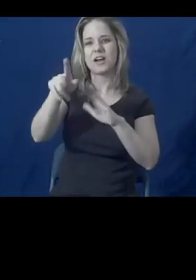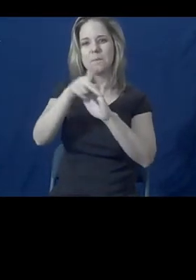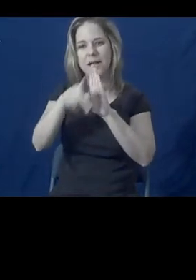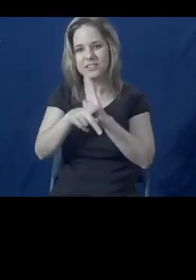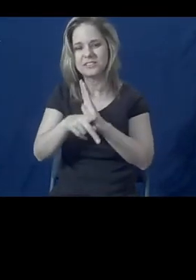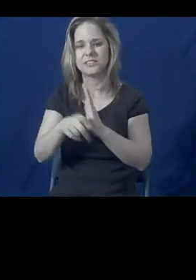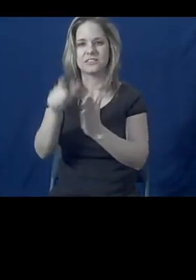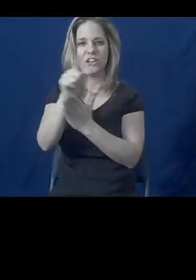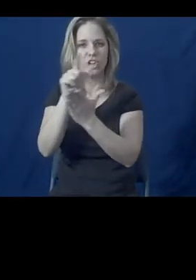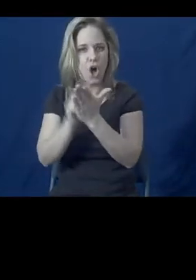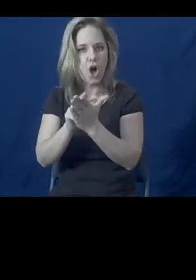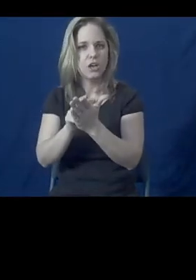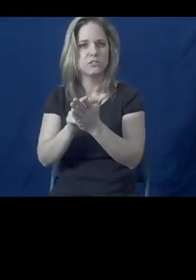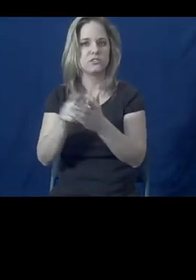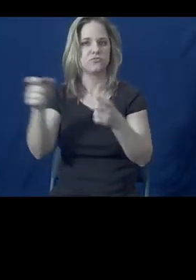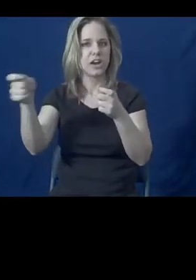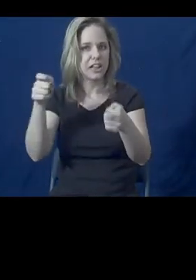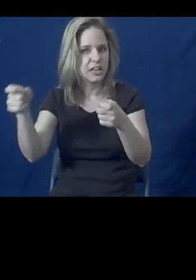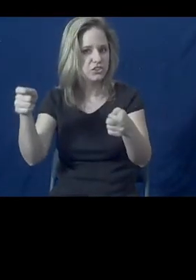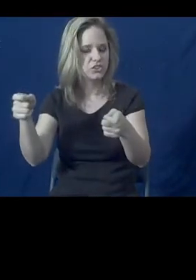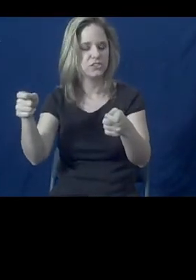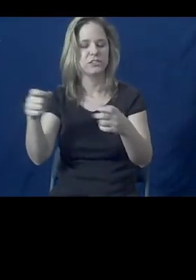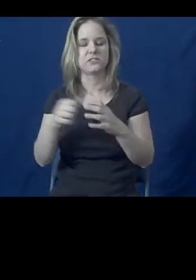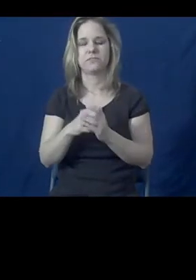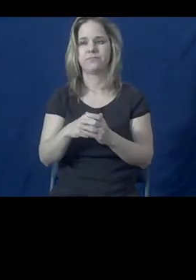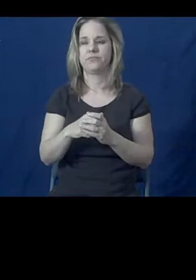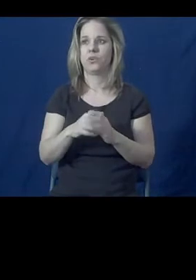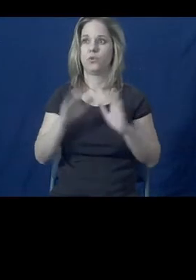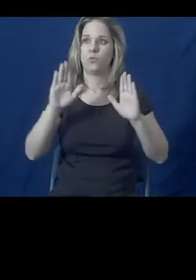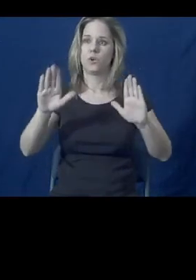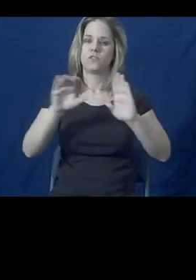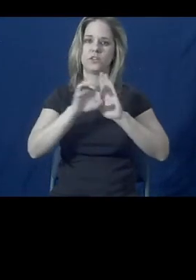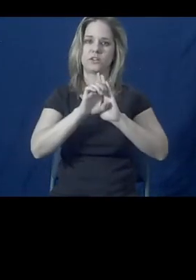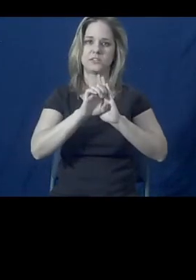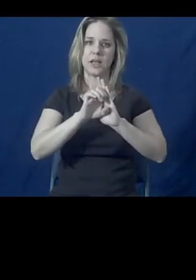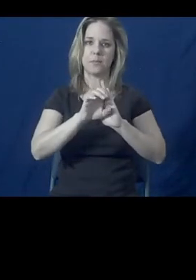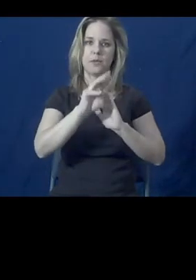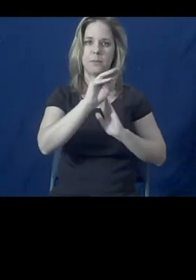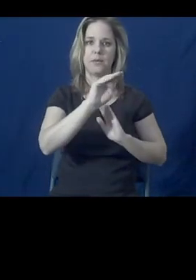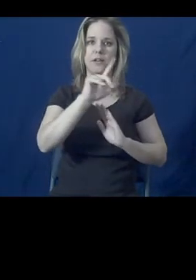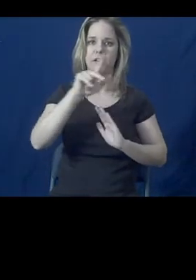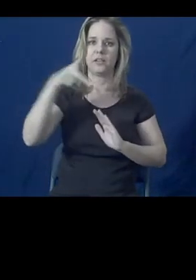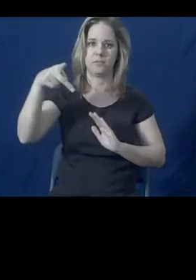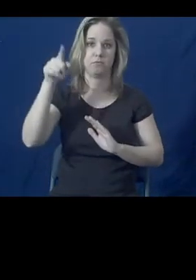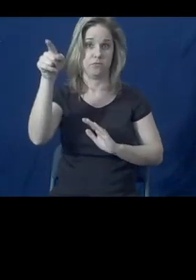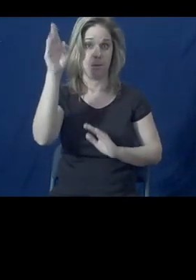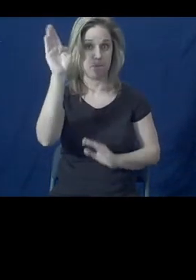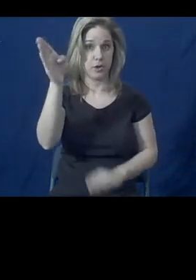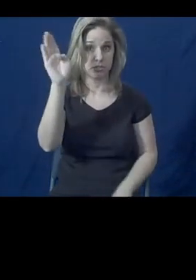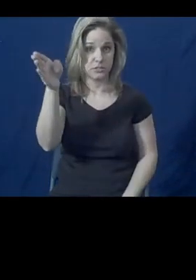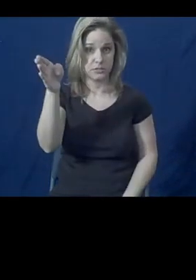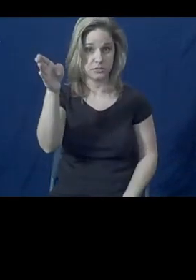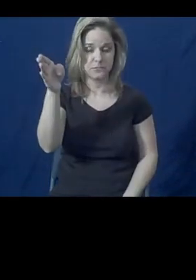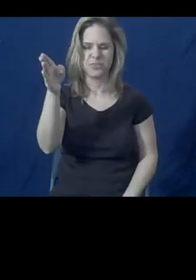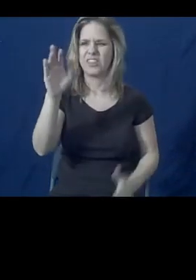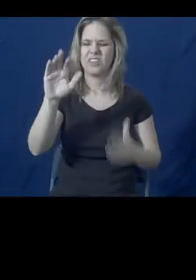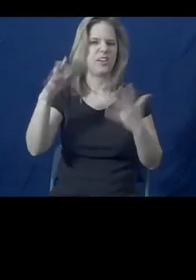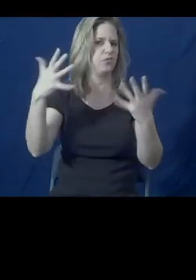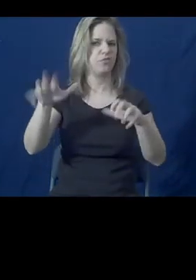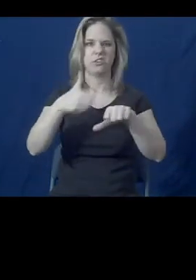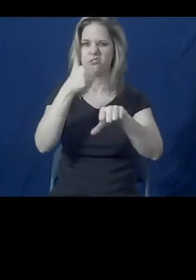laws. One great example, medical-legal partnership started in Boston in the early 90s,